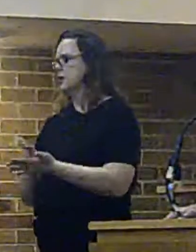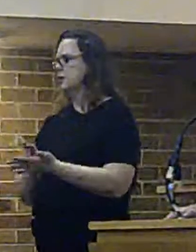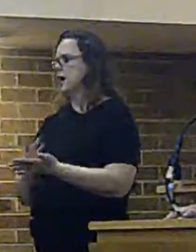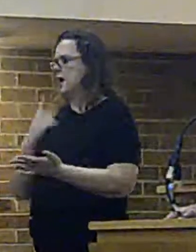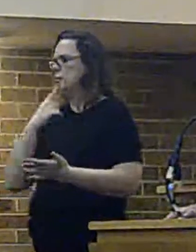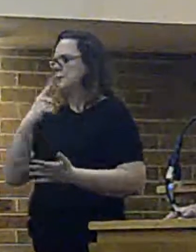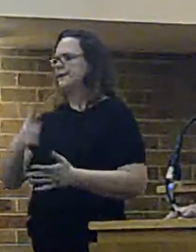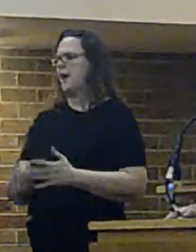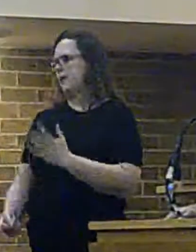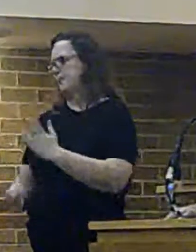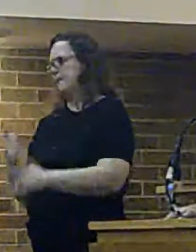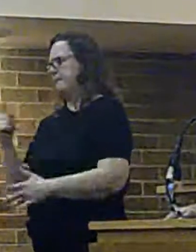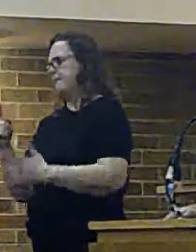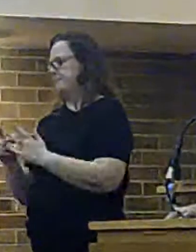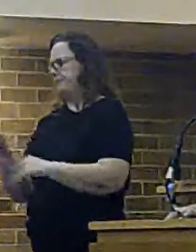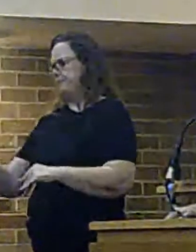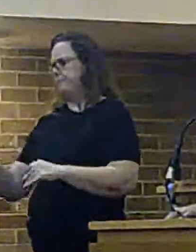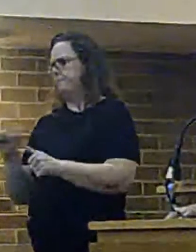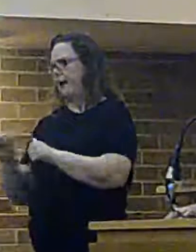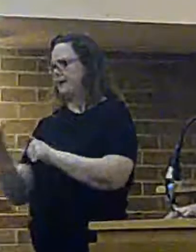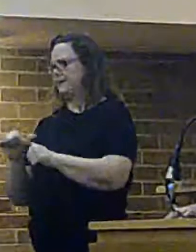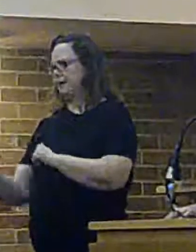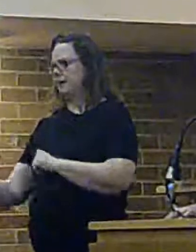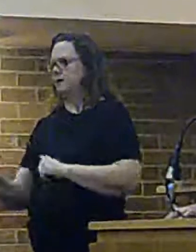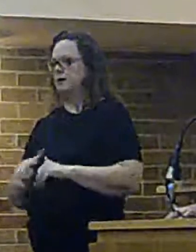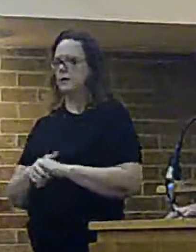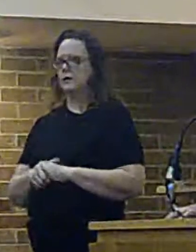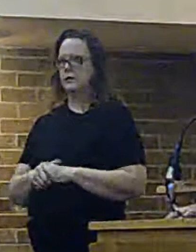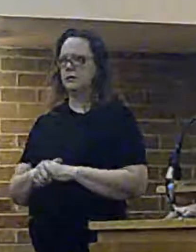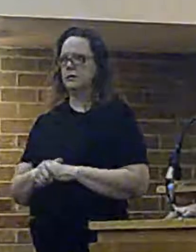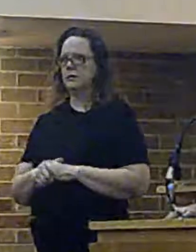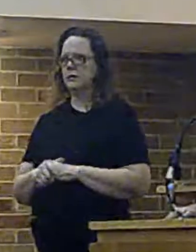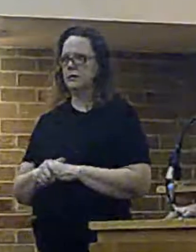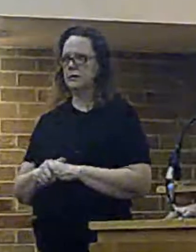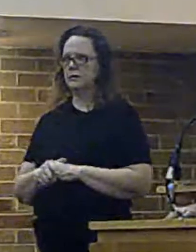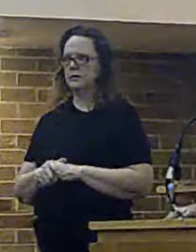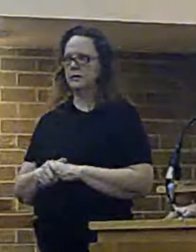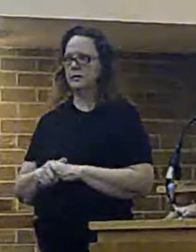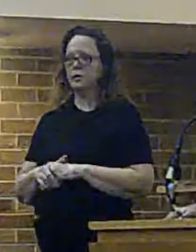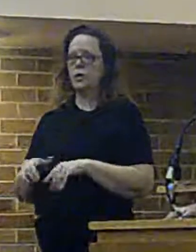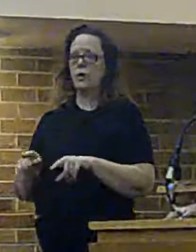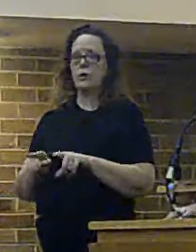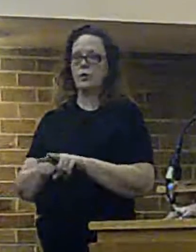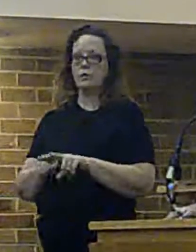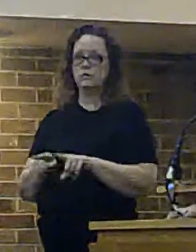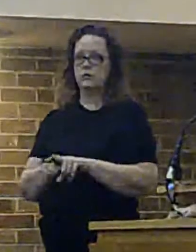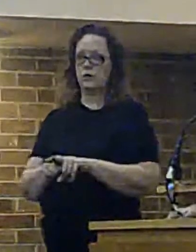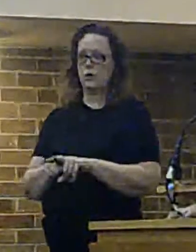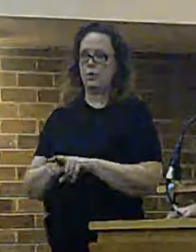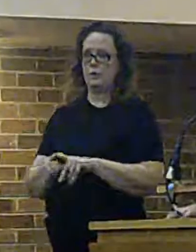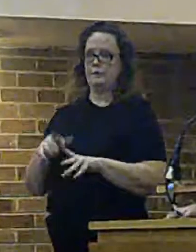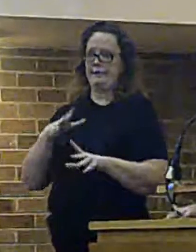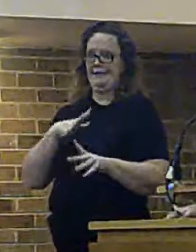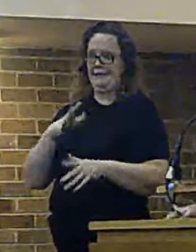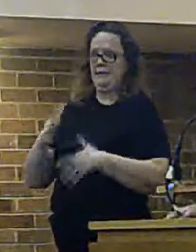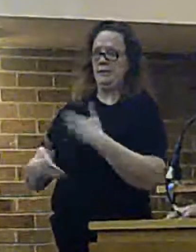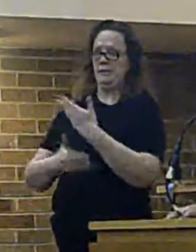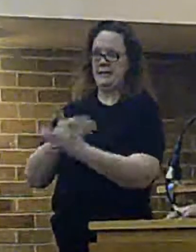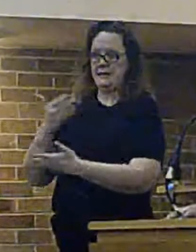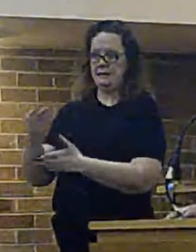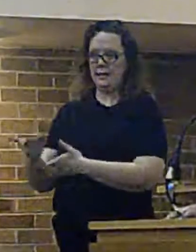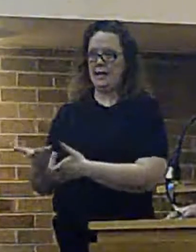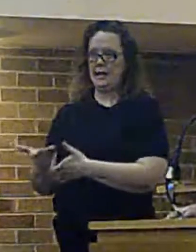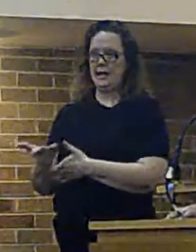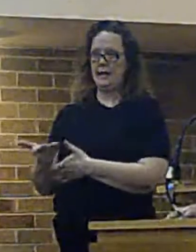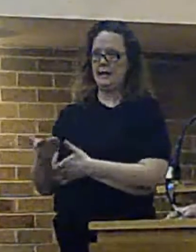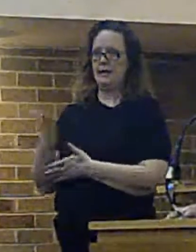recommend that ahead of this site. And what I will also do, and again for the avoidance of any doubt, is to faithfully